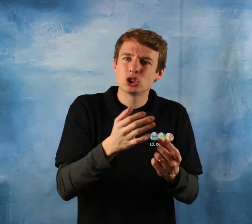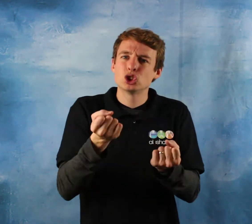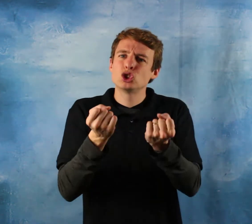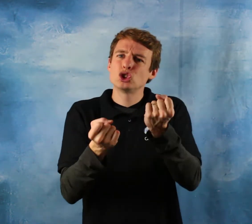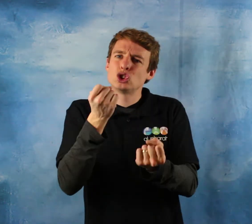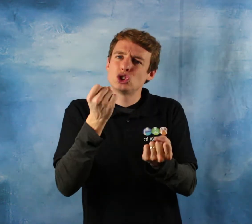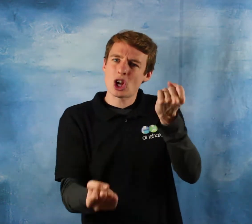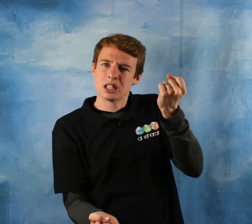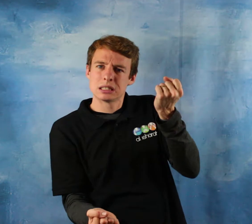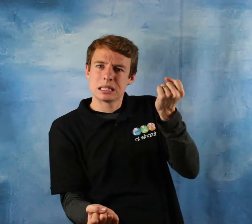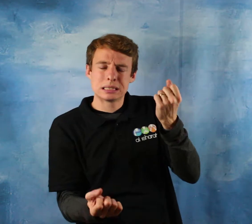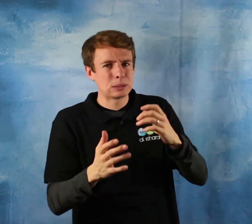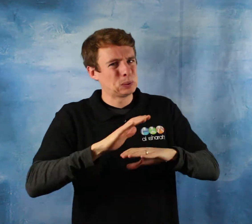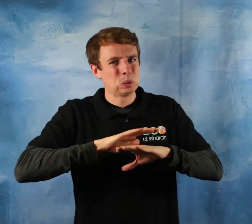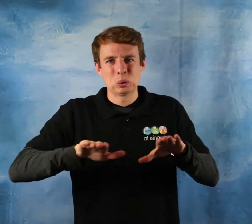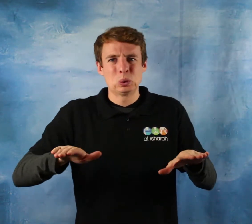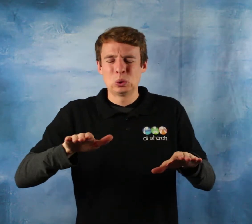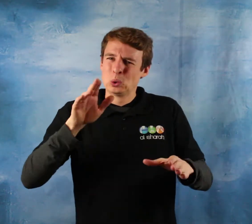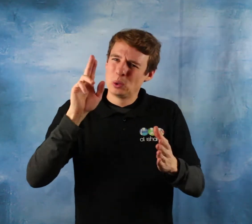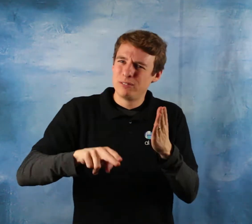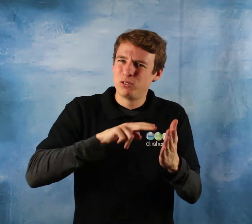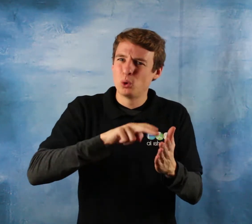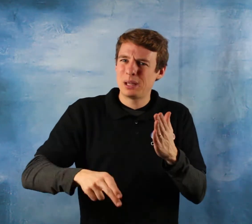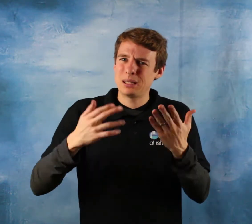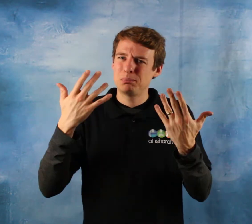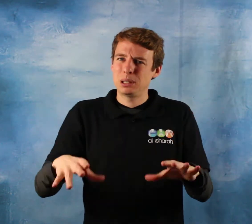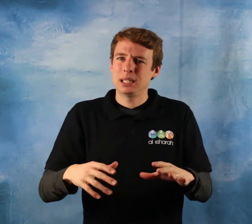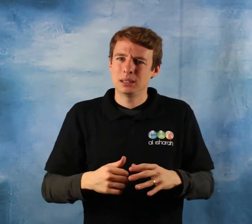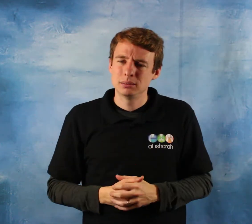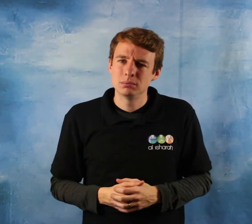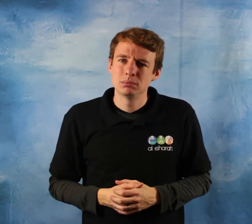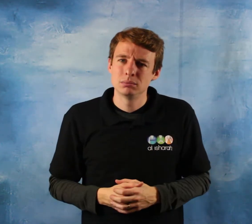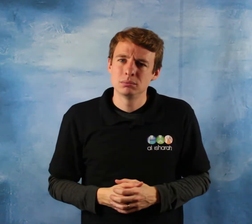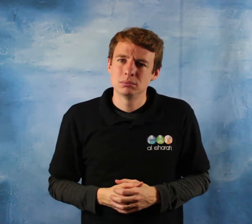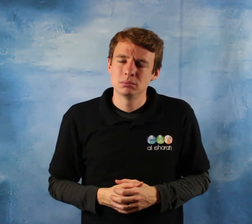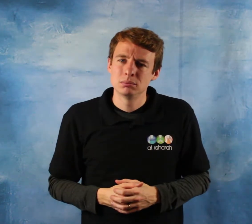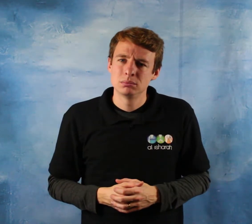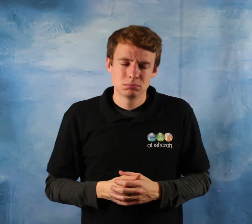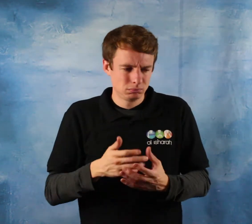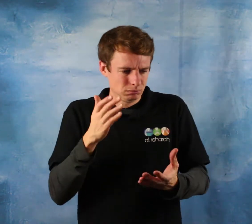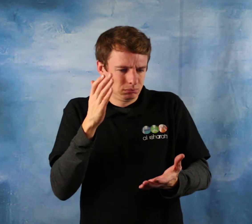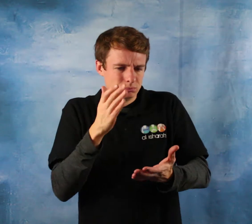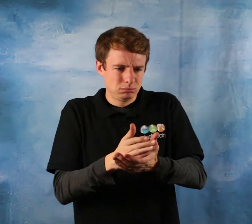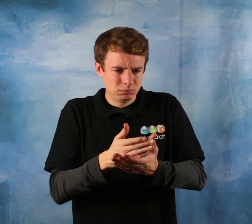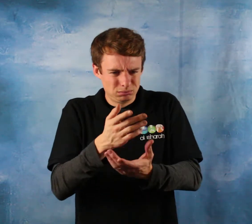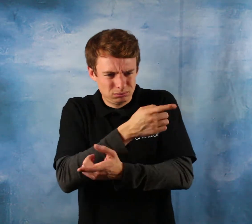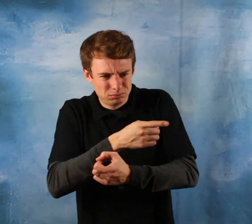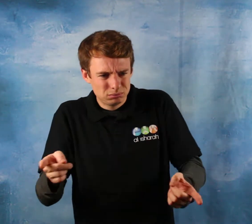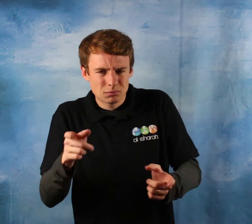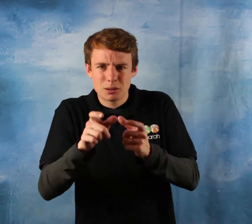himself and I have forbidden it amongst you so do not oppress one another so do not oppress one another the